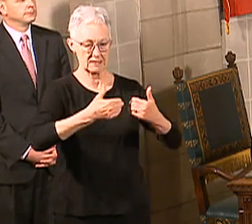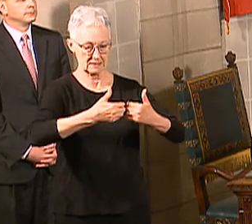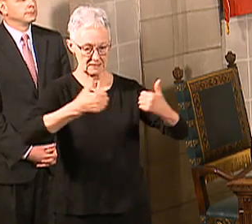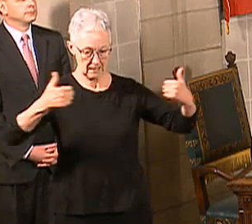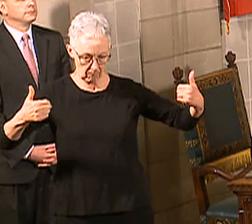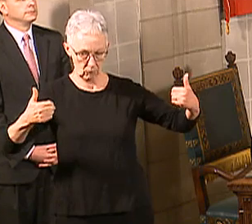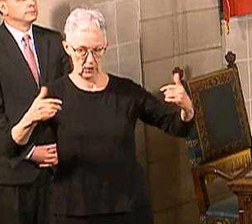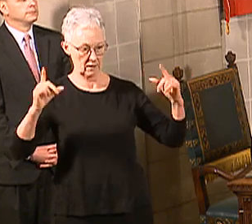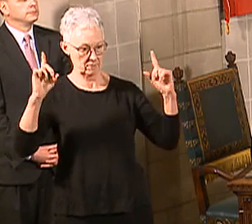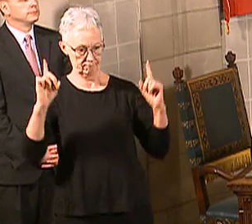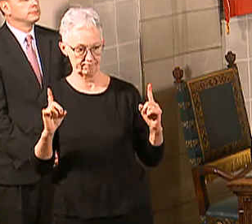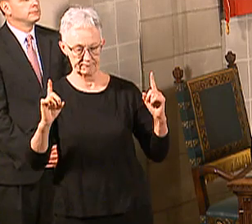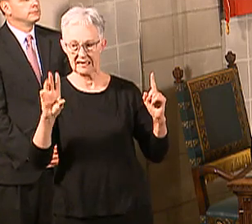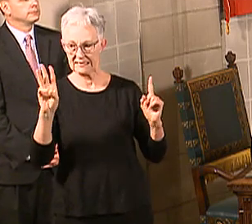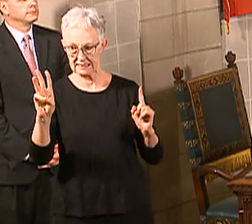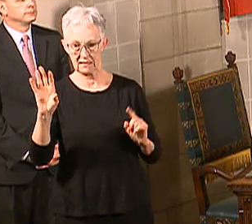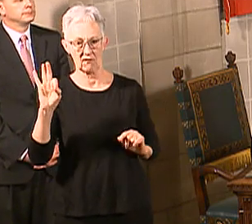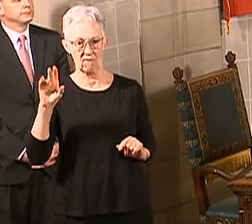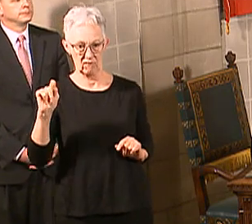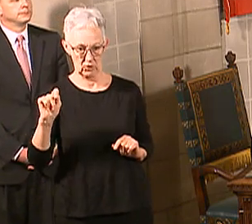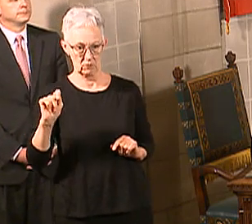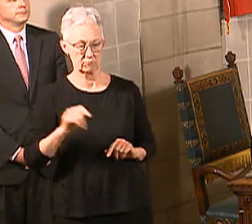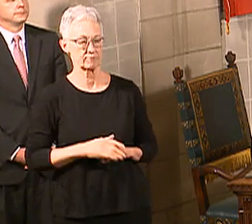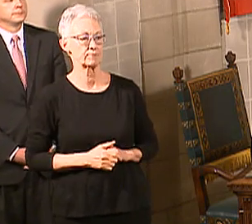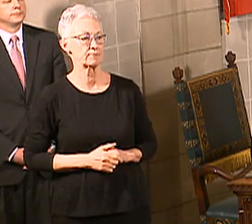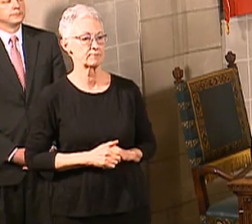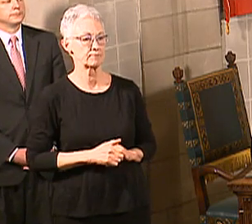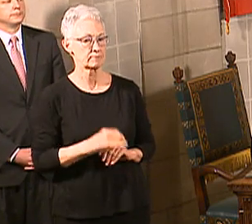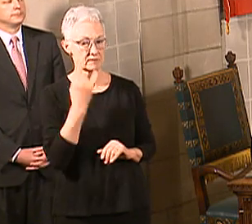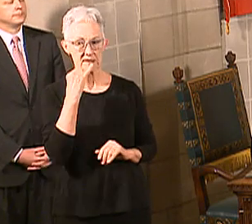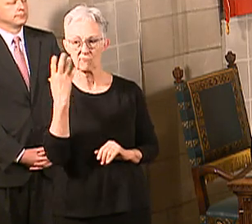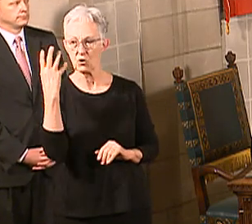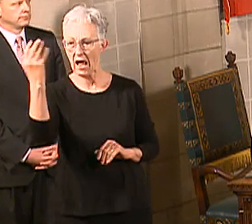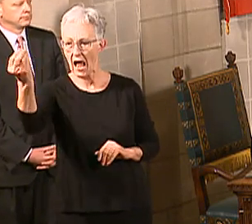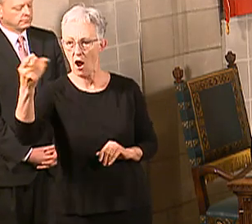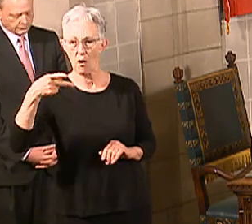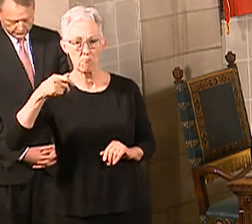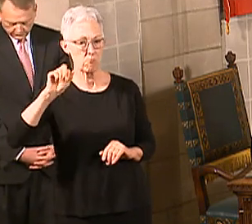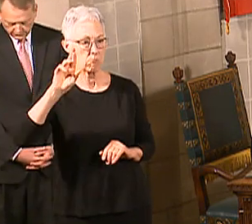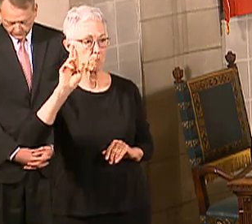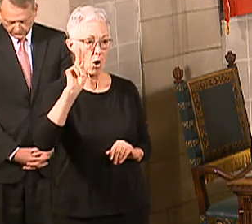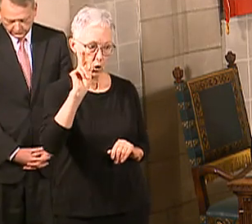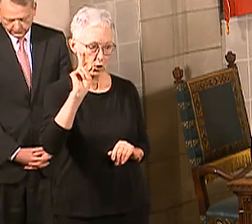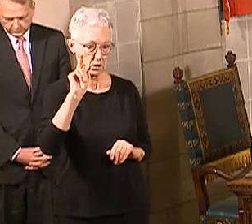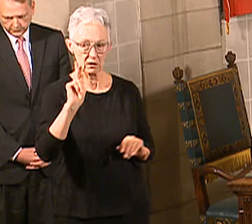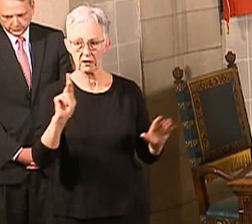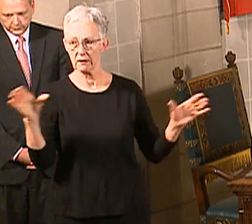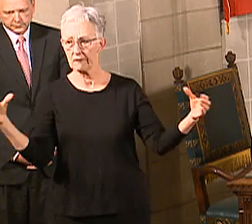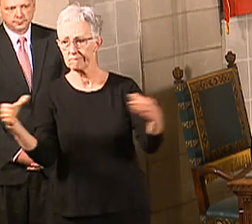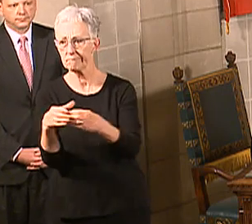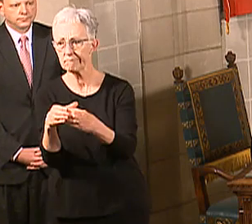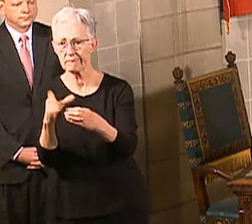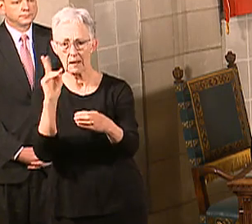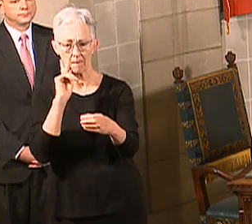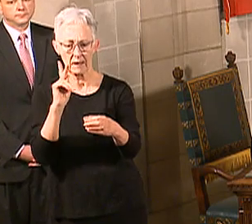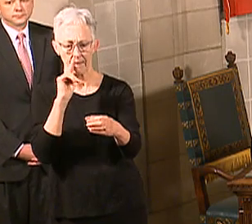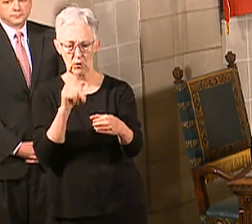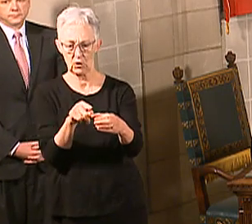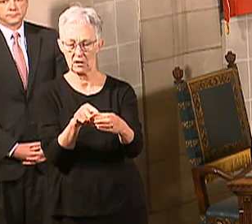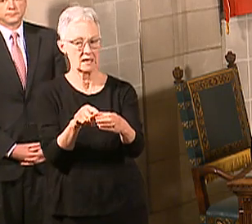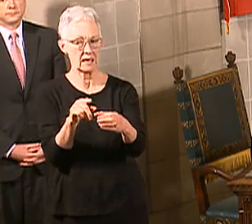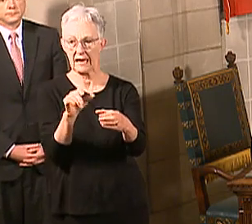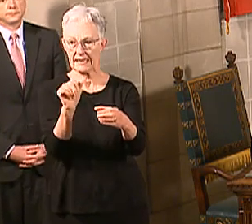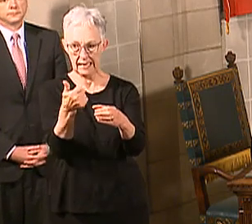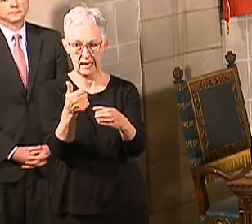out in a park or something like that, please keep the gatherings to 10 people or less. Make sure you're keeping six